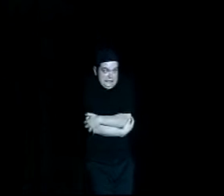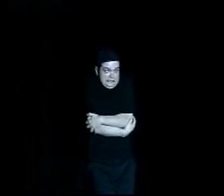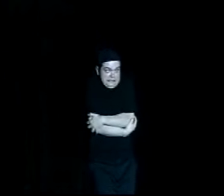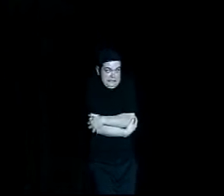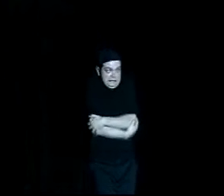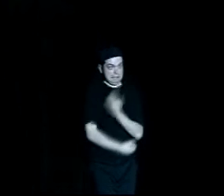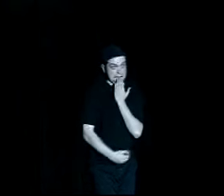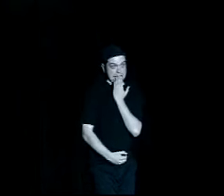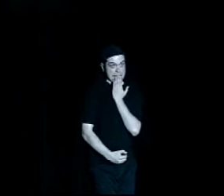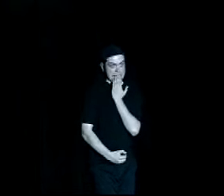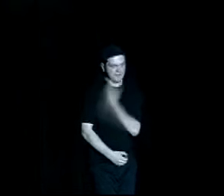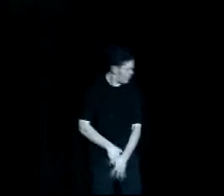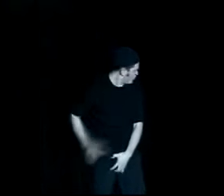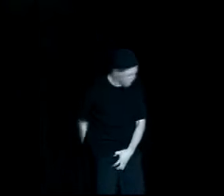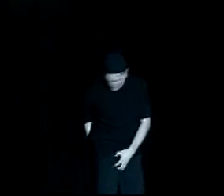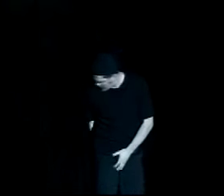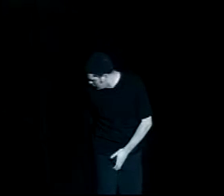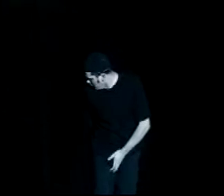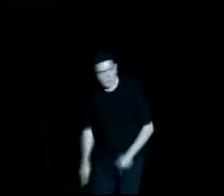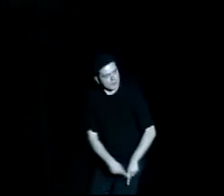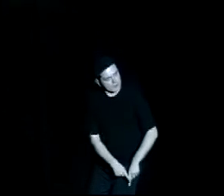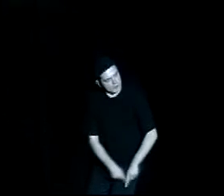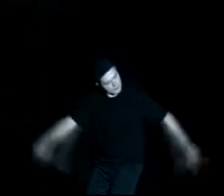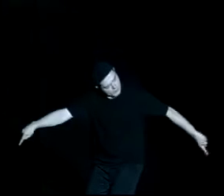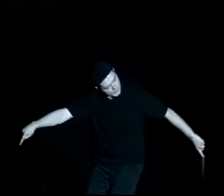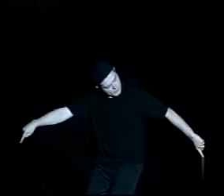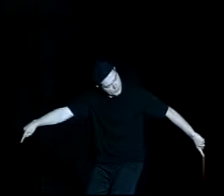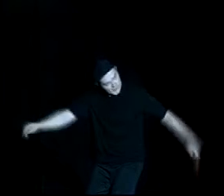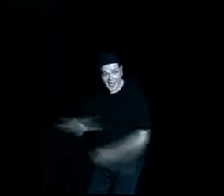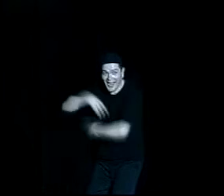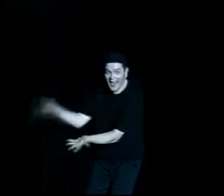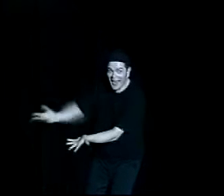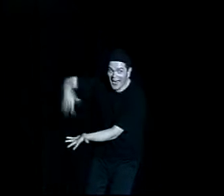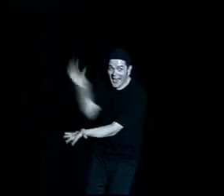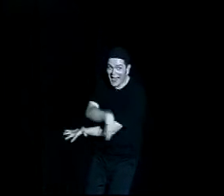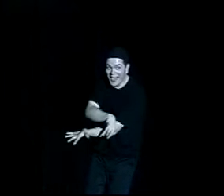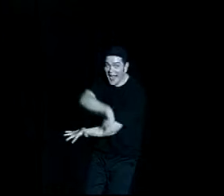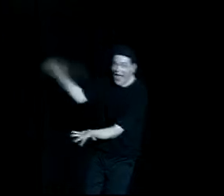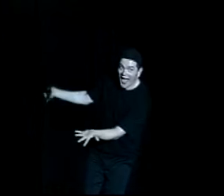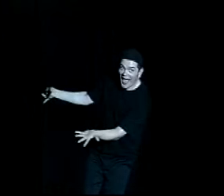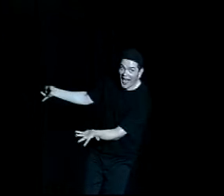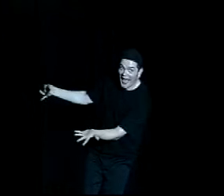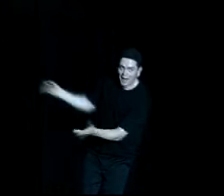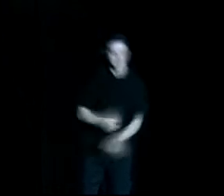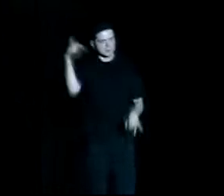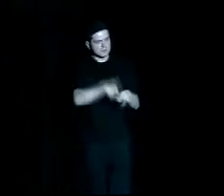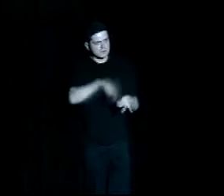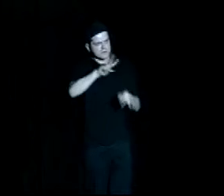cold, cold in shape Lying naked on the floor You know I've never changed Into